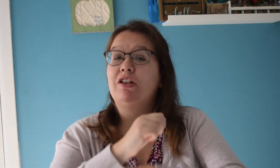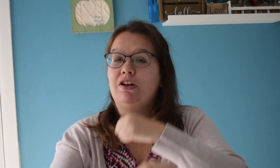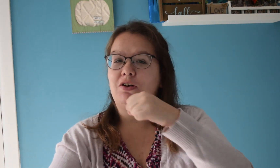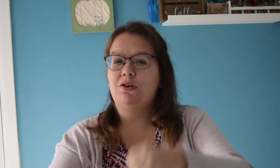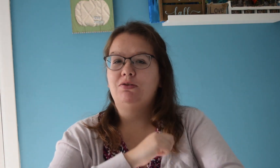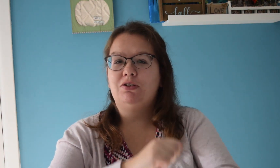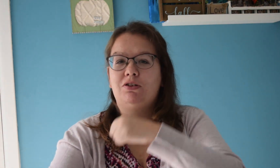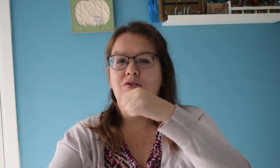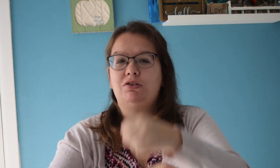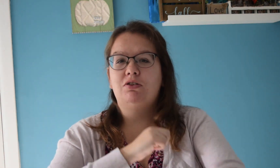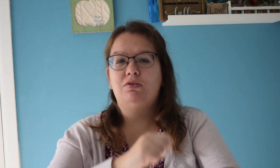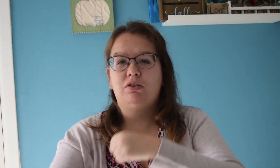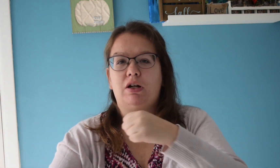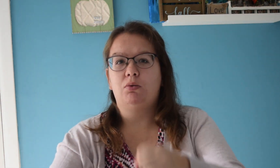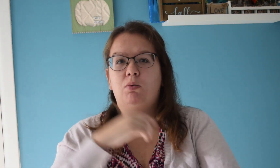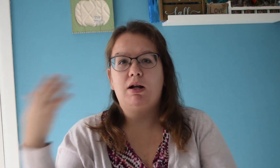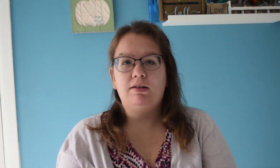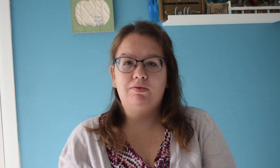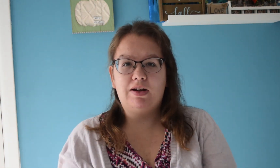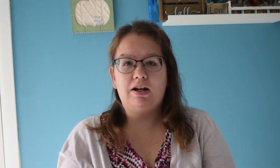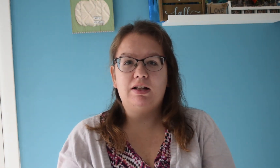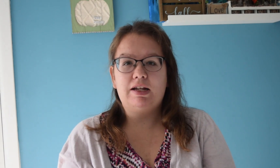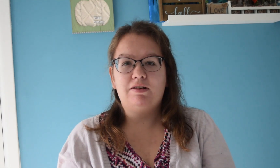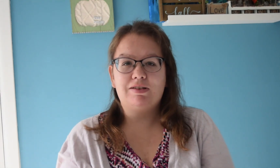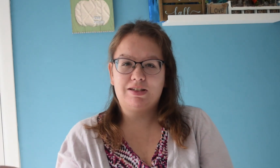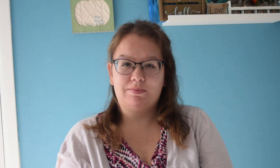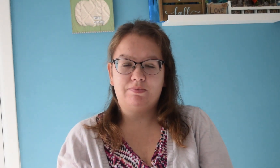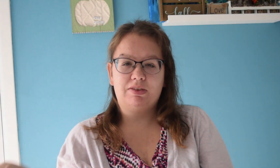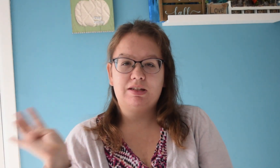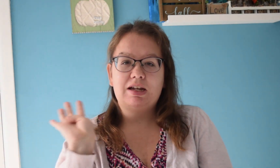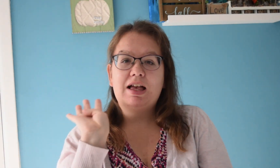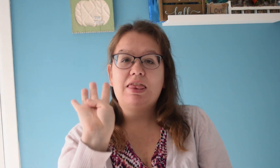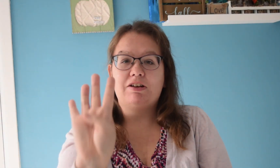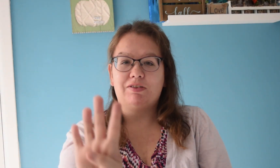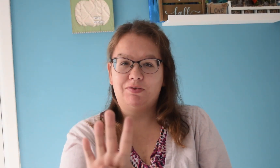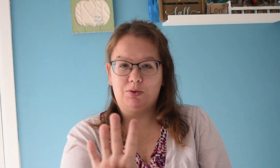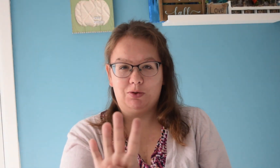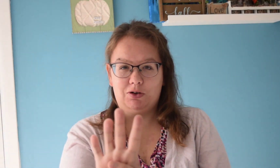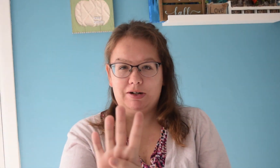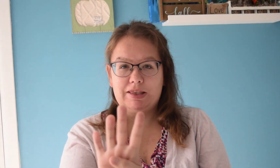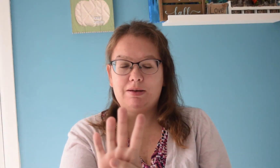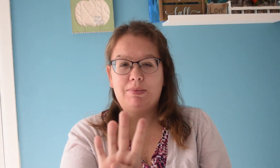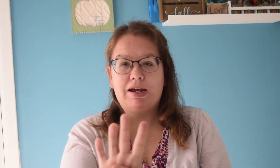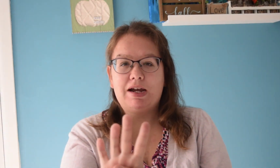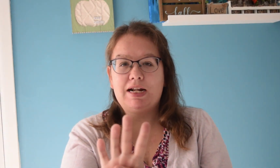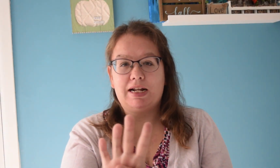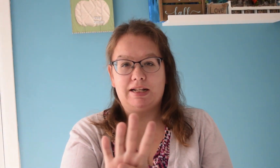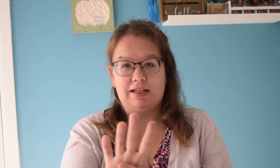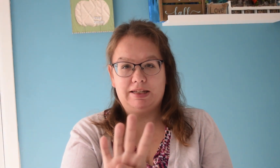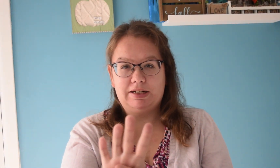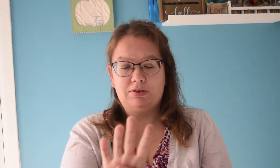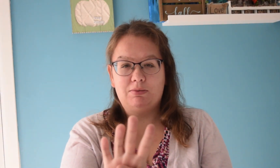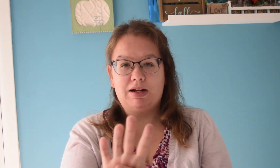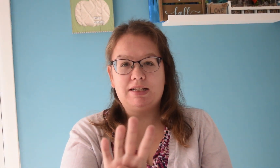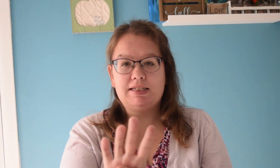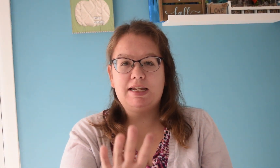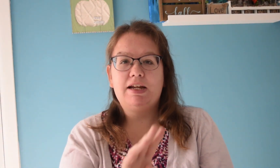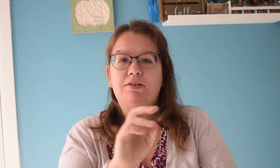they all rolled over, and one fell out. There were four in the bed, and the little one said,